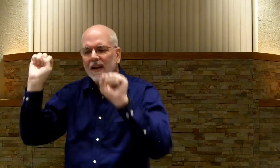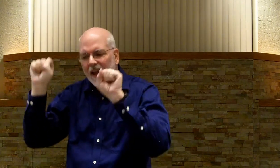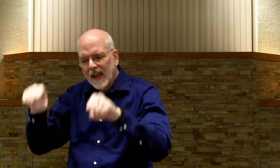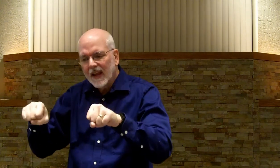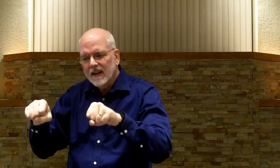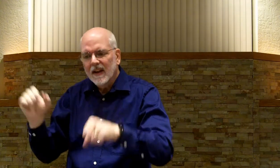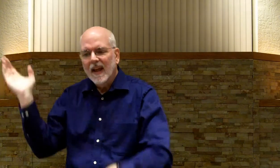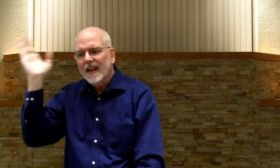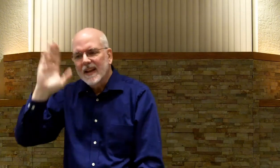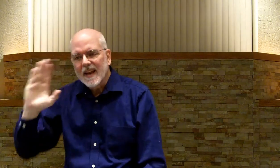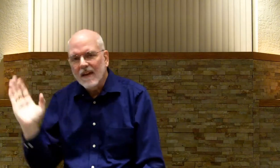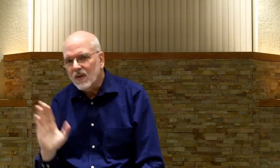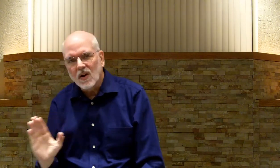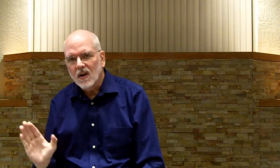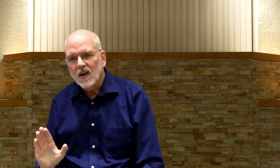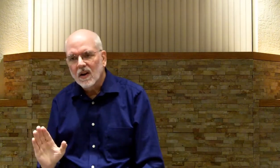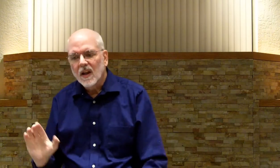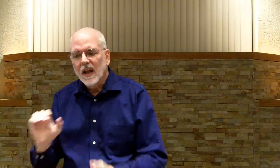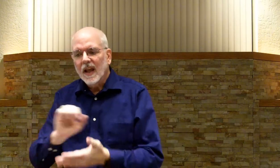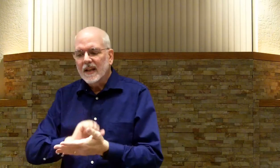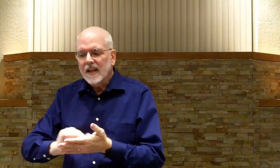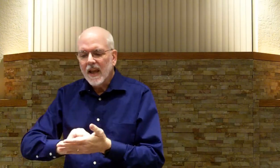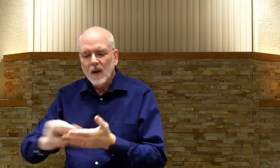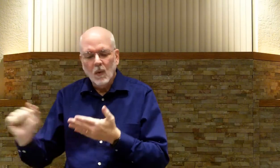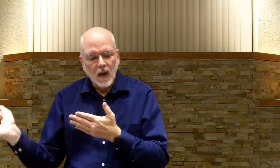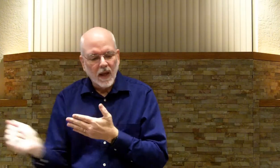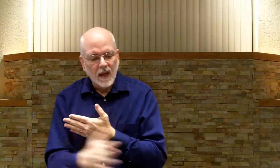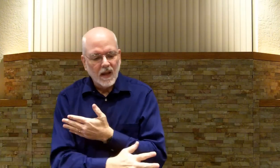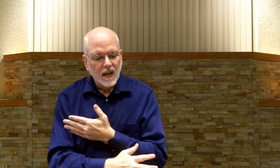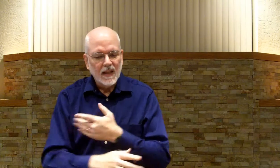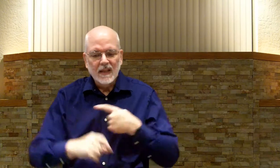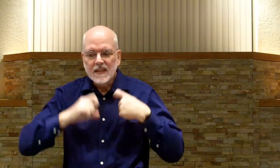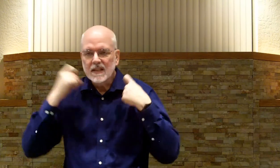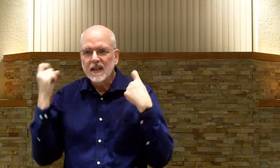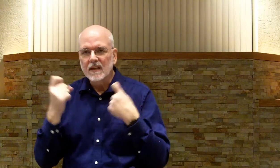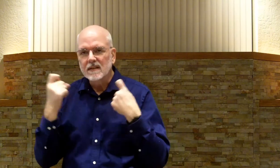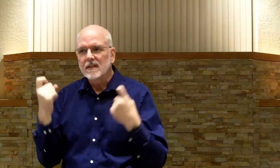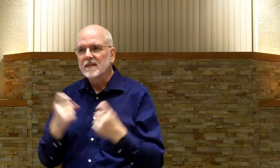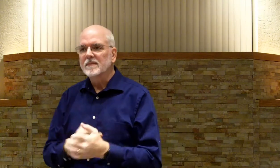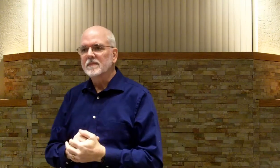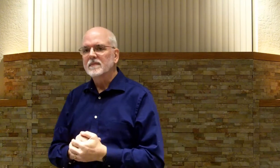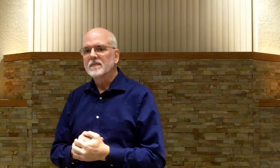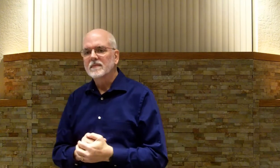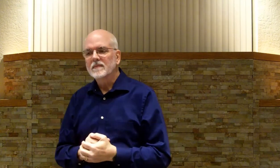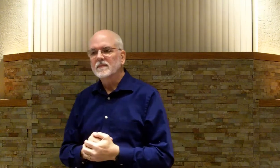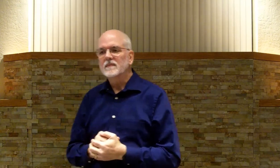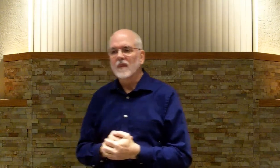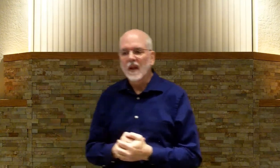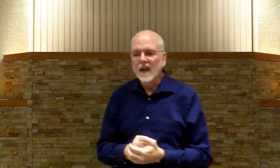can never take away sins. Okay?